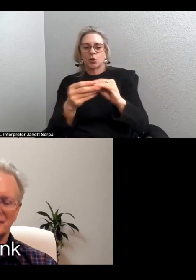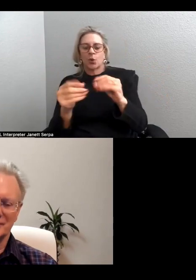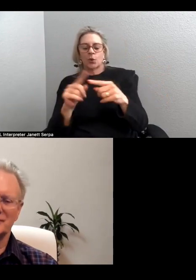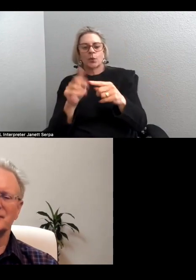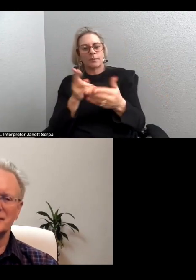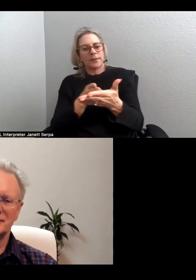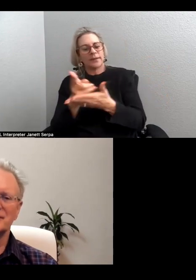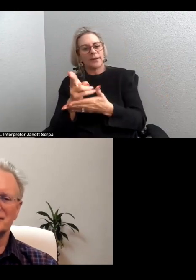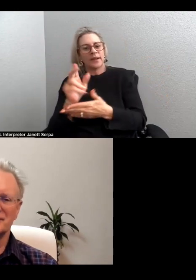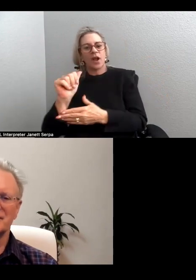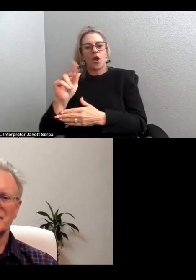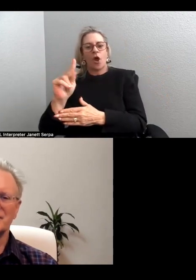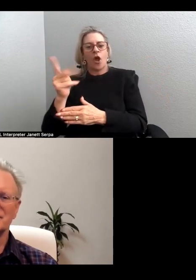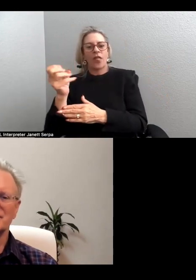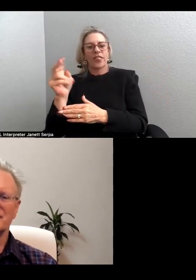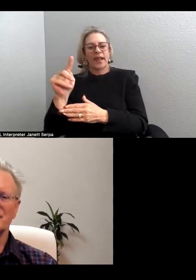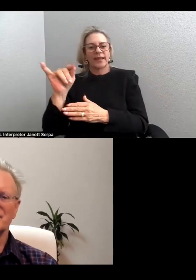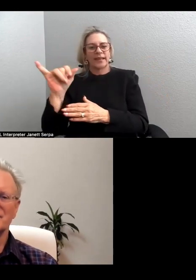I think